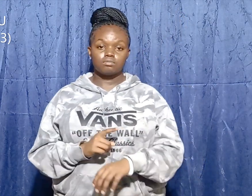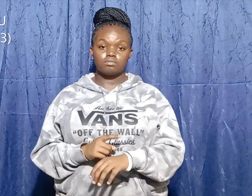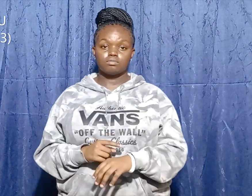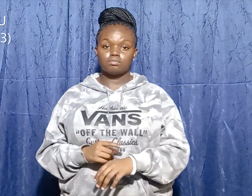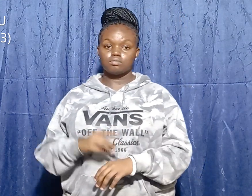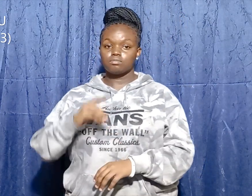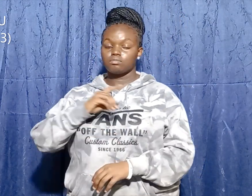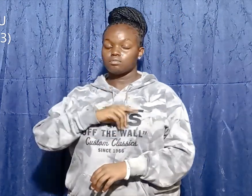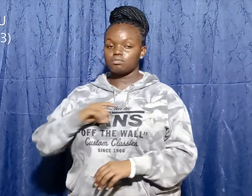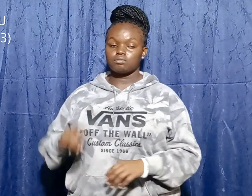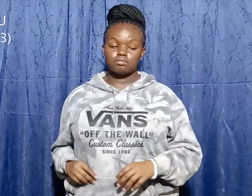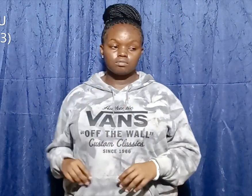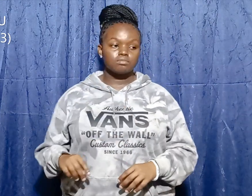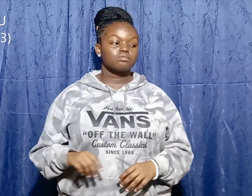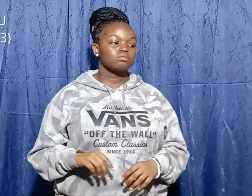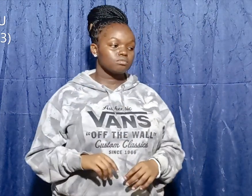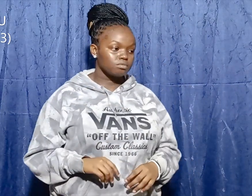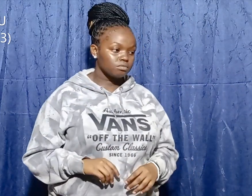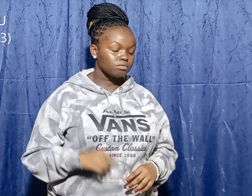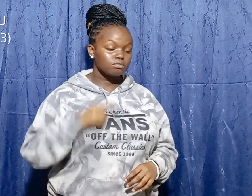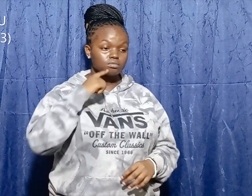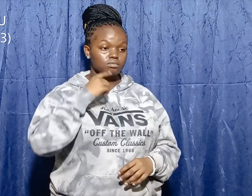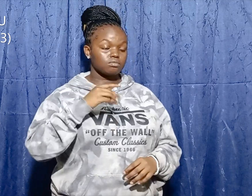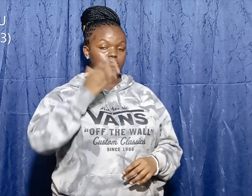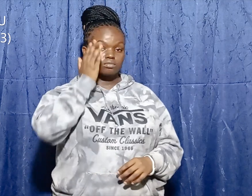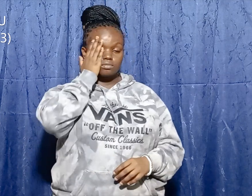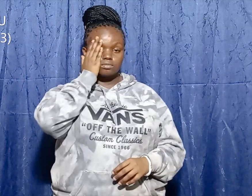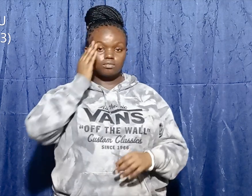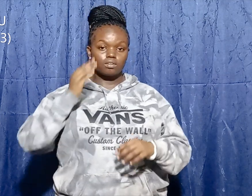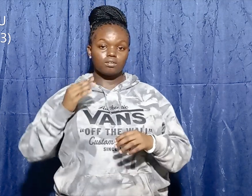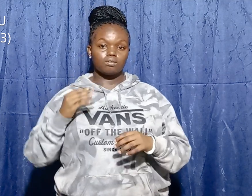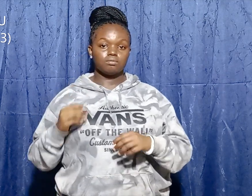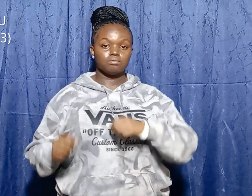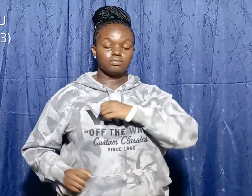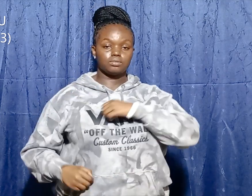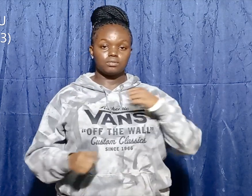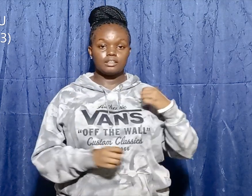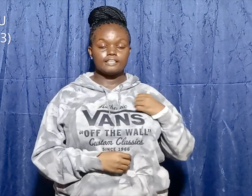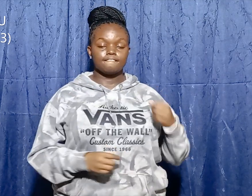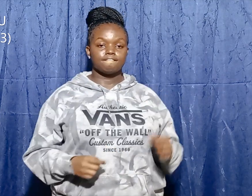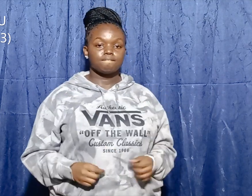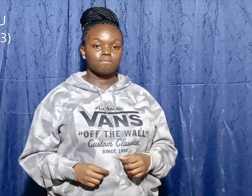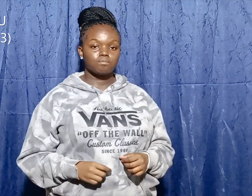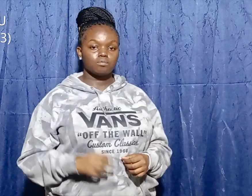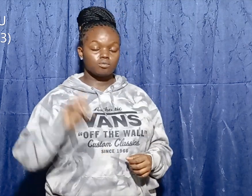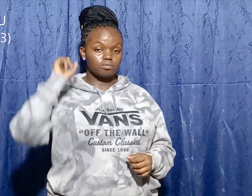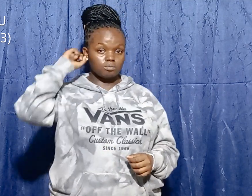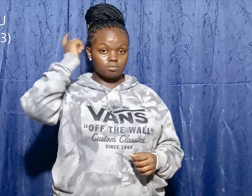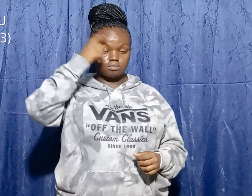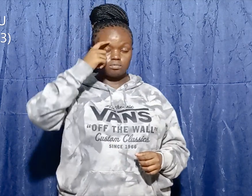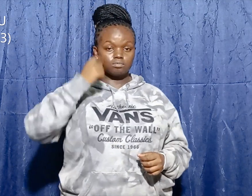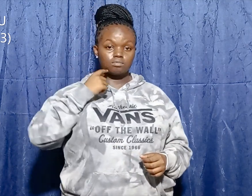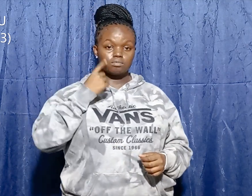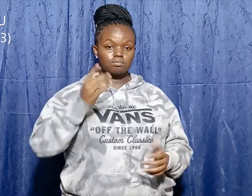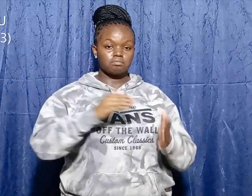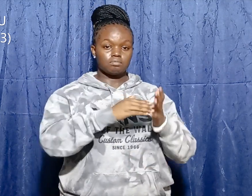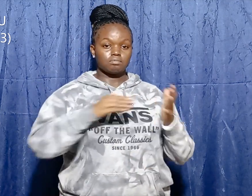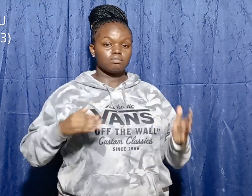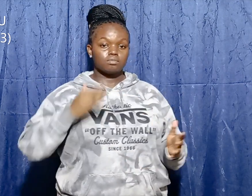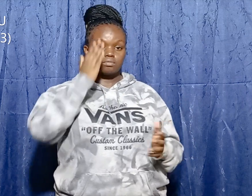heard and asked Israelite soldiers. Goliath talked against Israelite soldiers. Goliath is